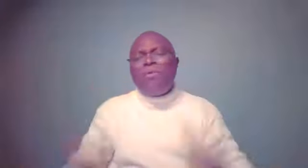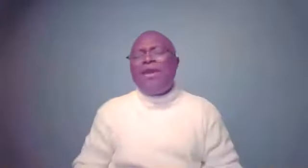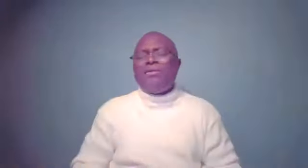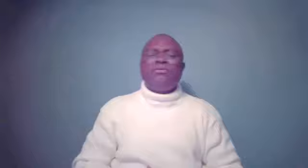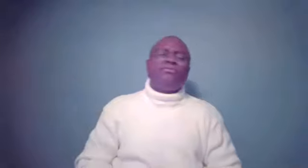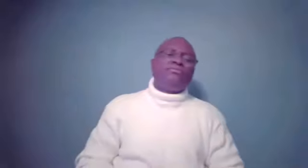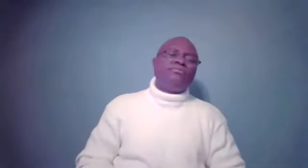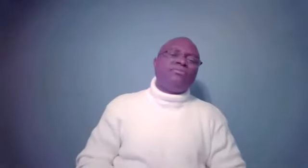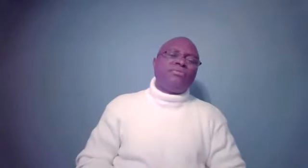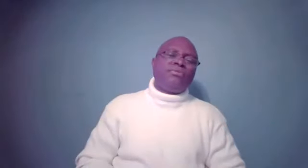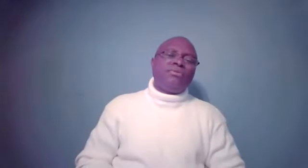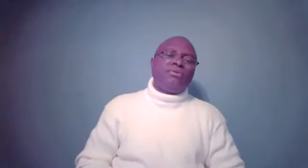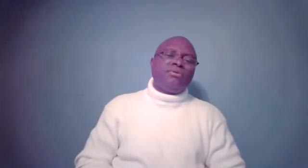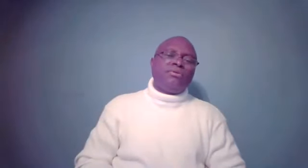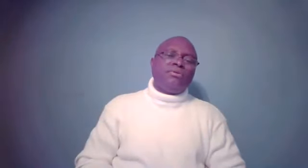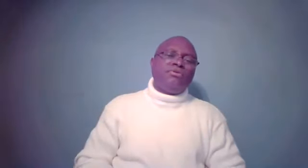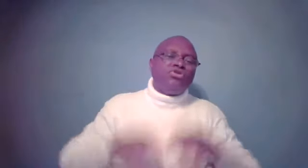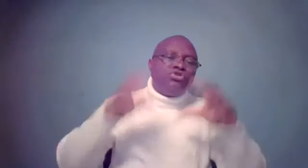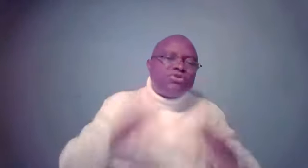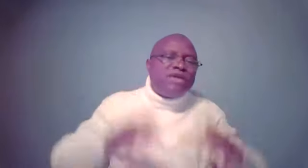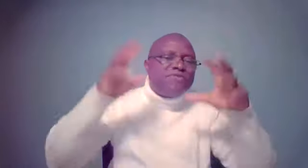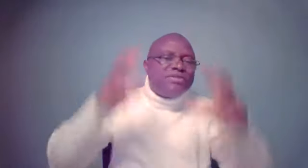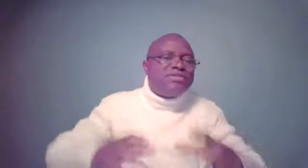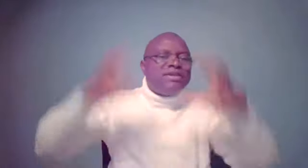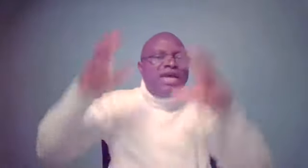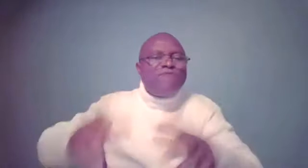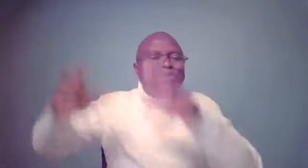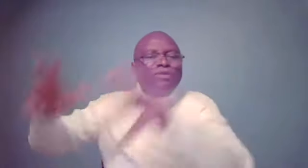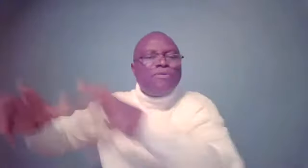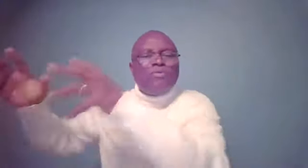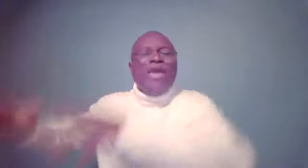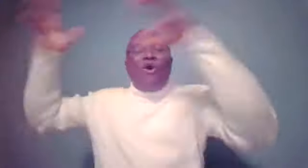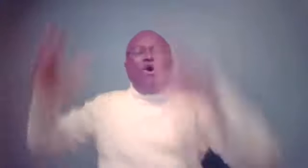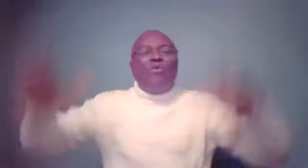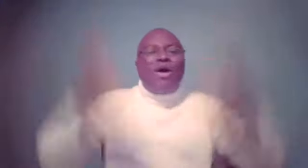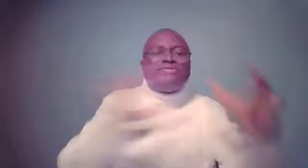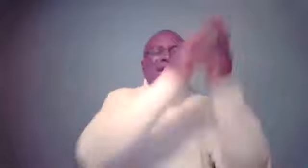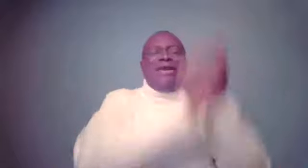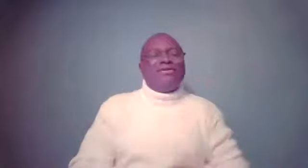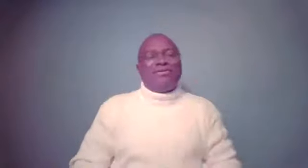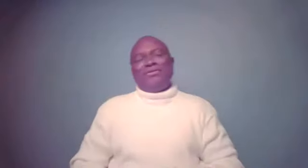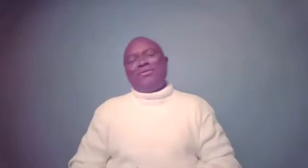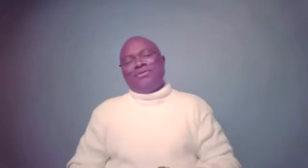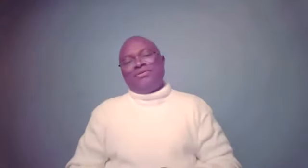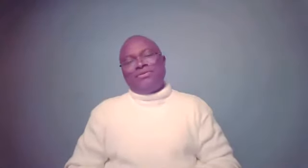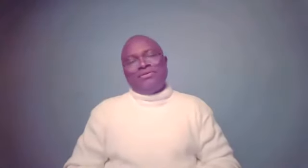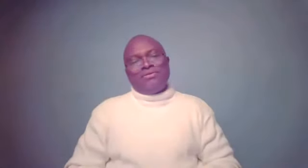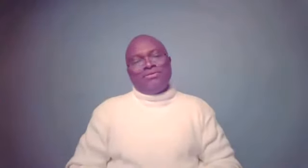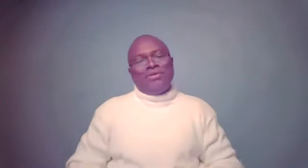way. Wow. Wow. Joseph resisted every step of the way. One day, he